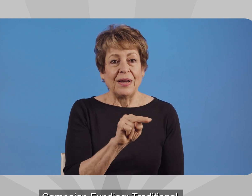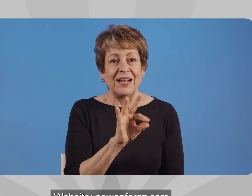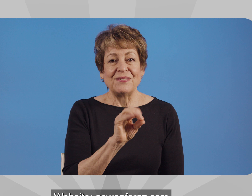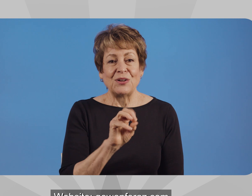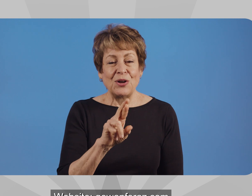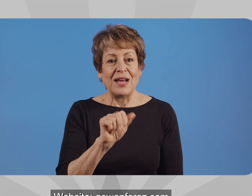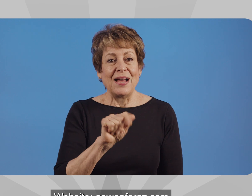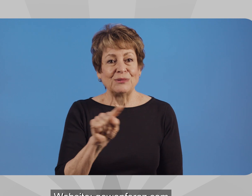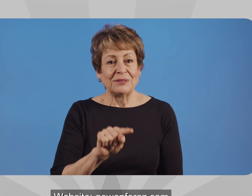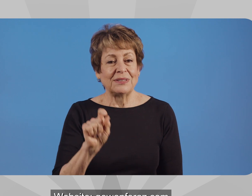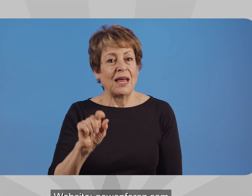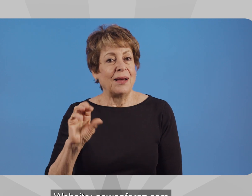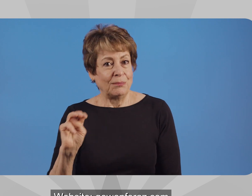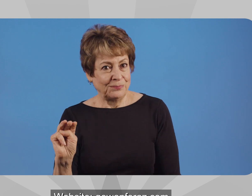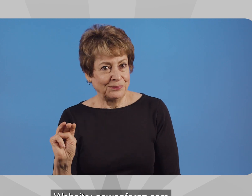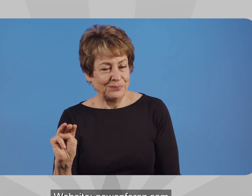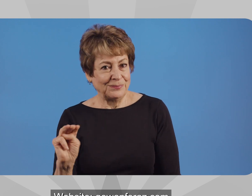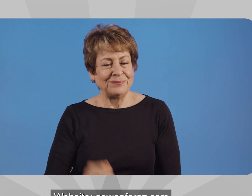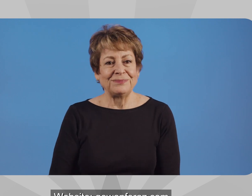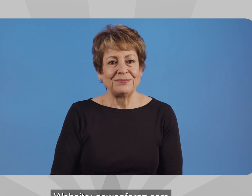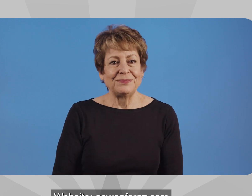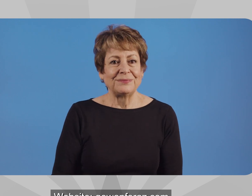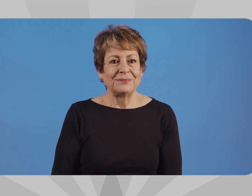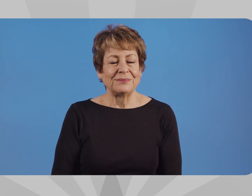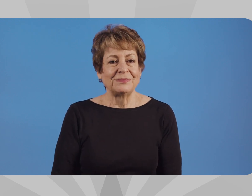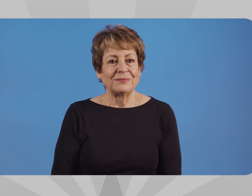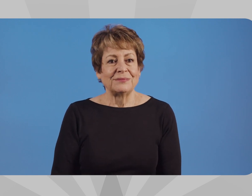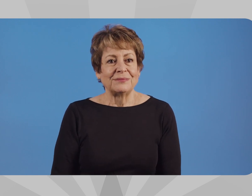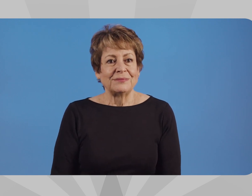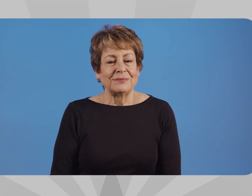Website, gowanforaz.com